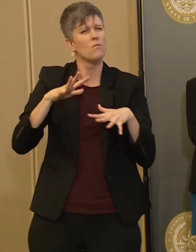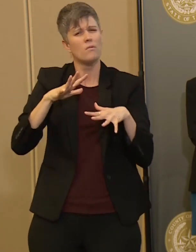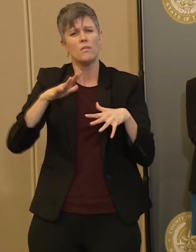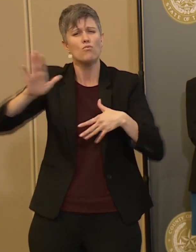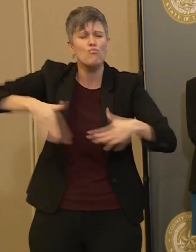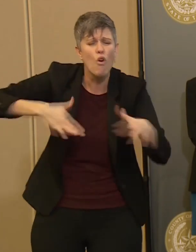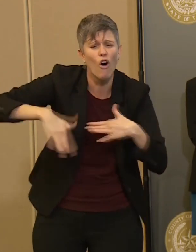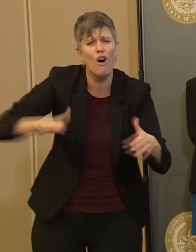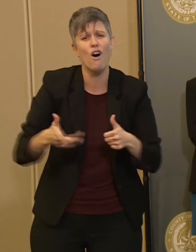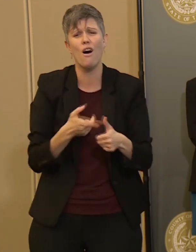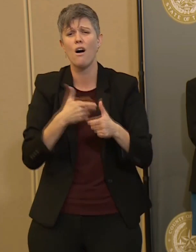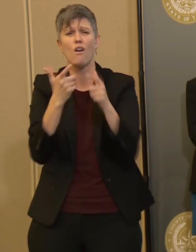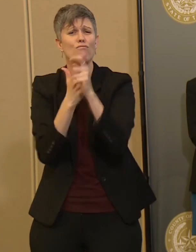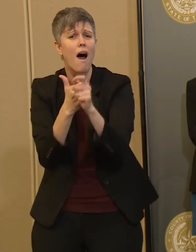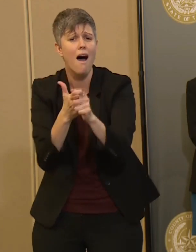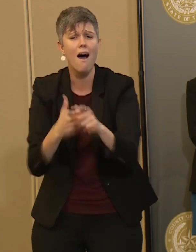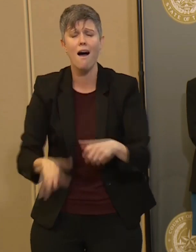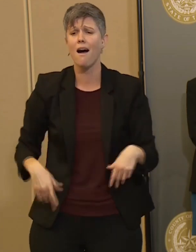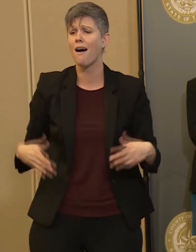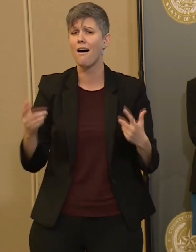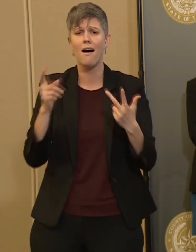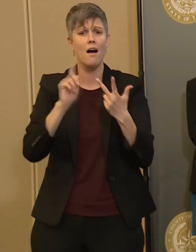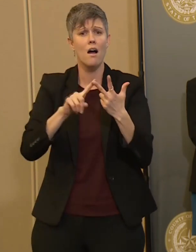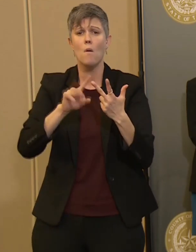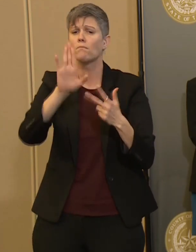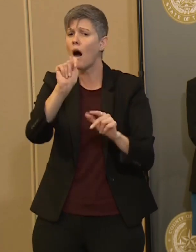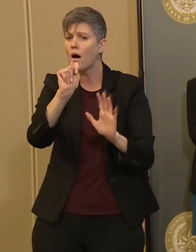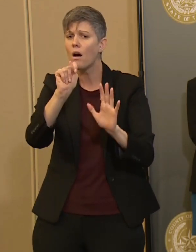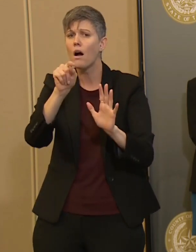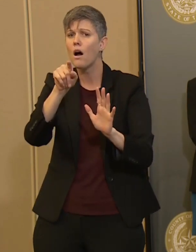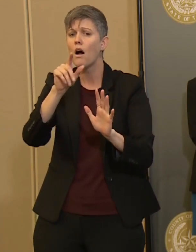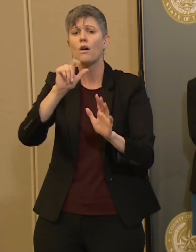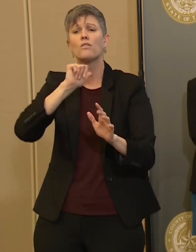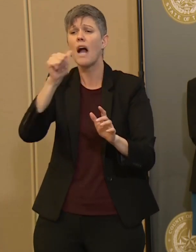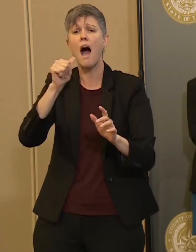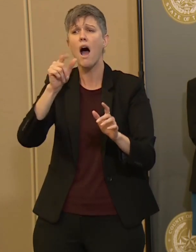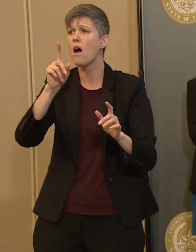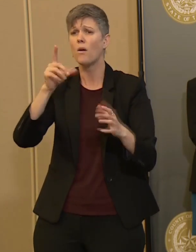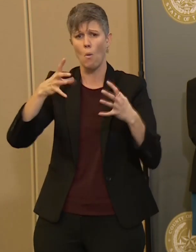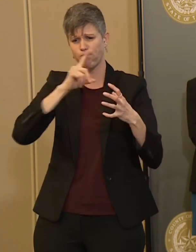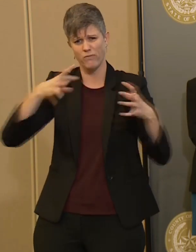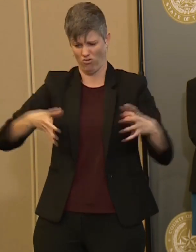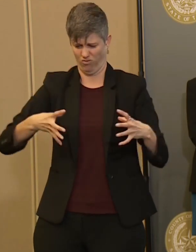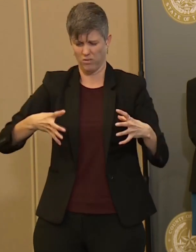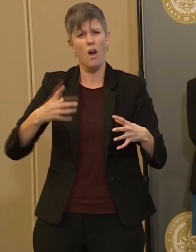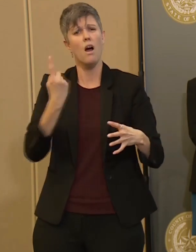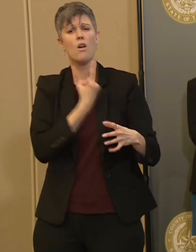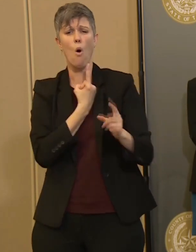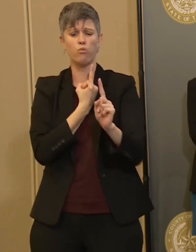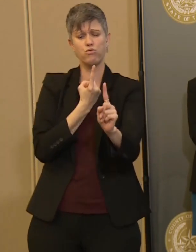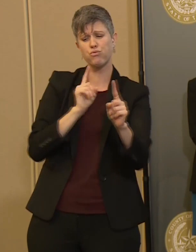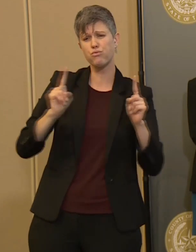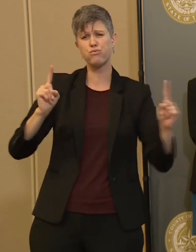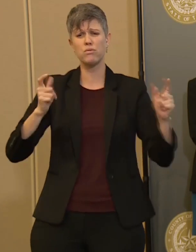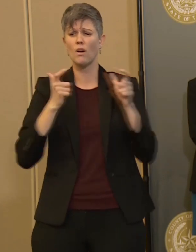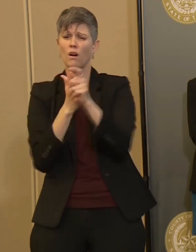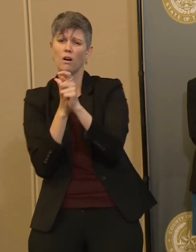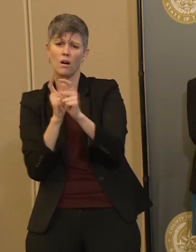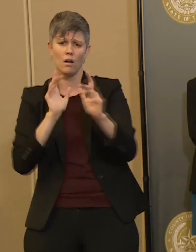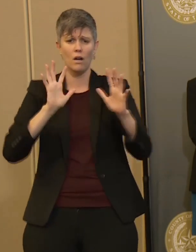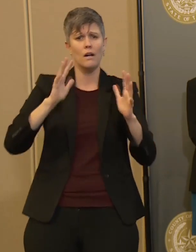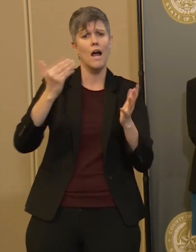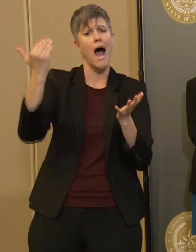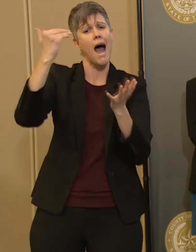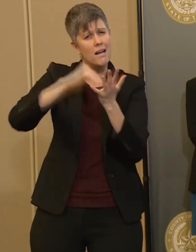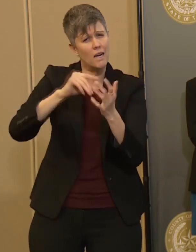or to jog. But when you do that, don't do it in groups. Again, reduce by 90%